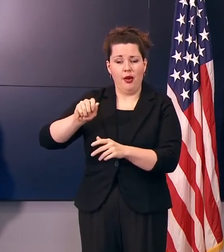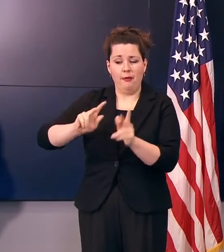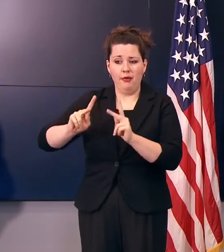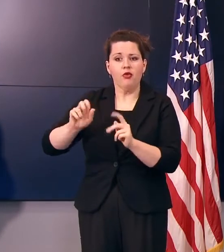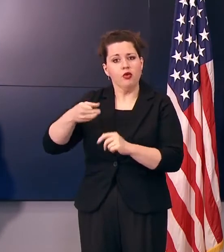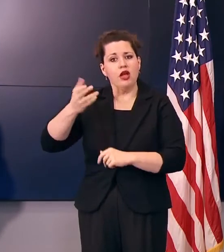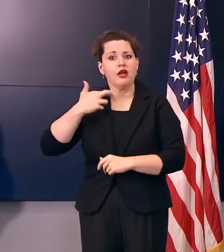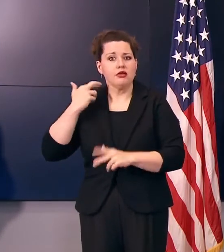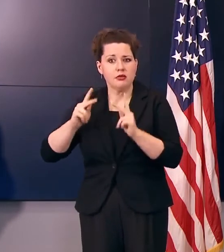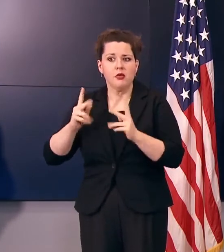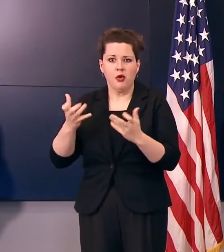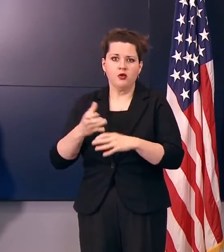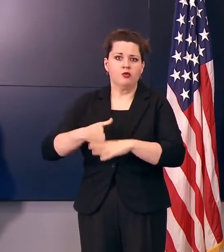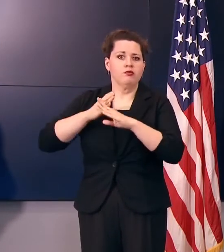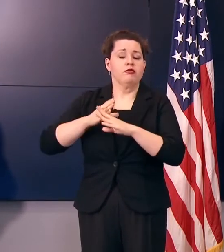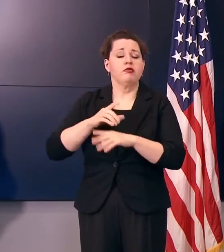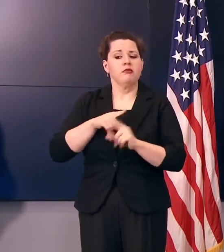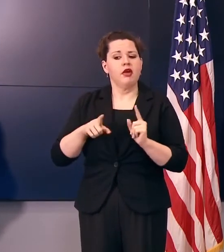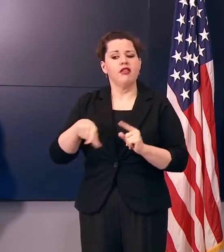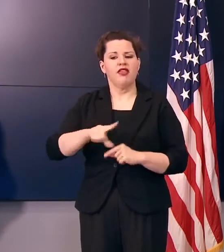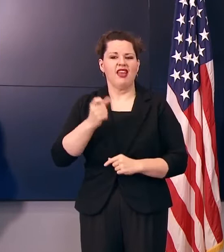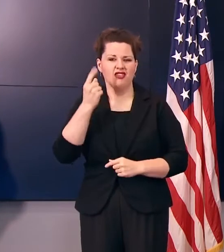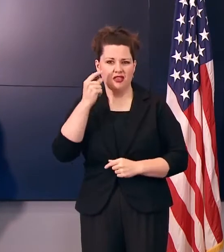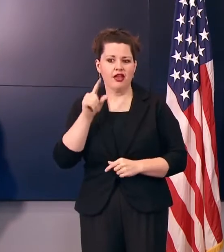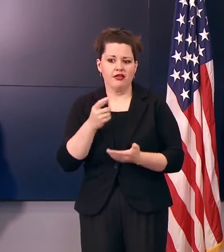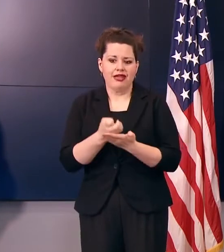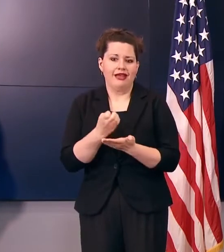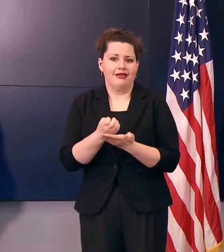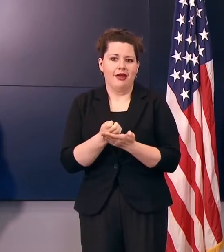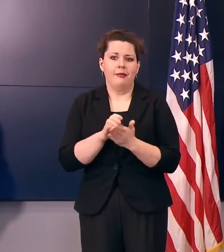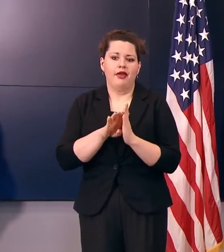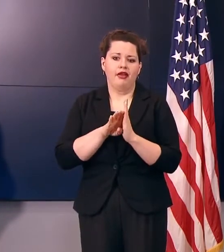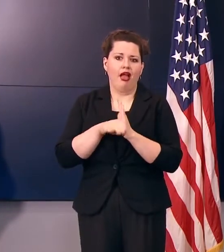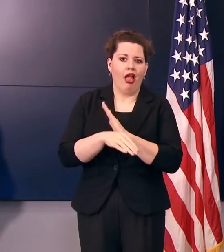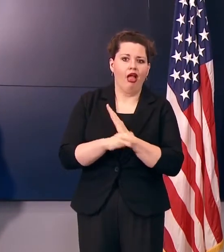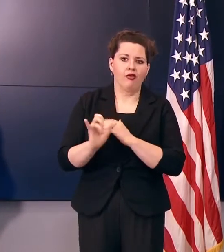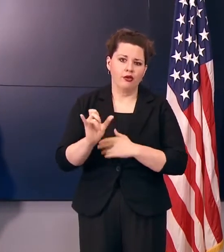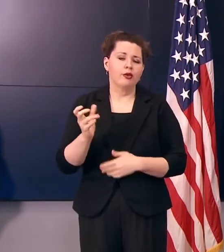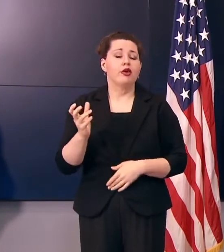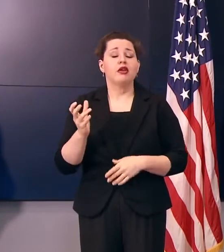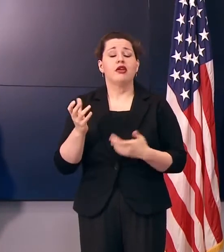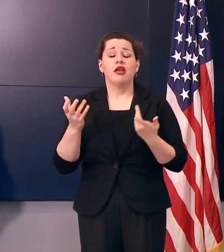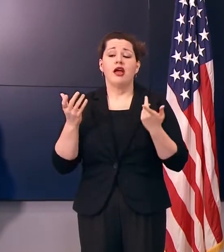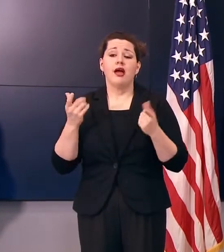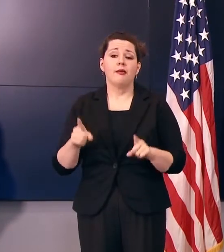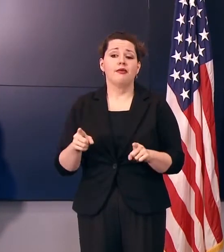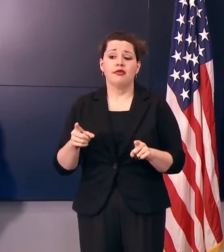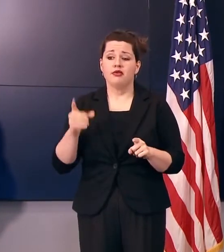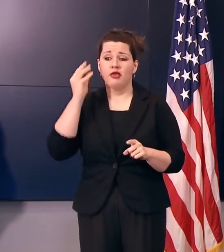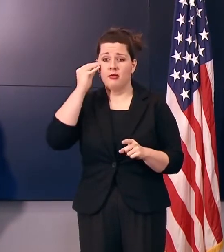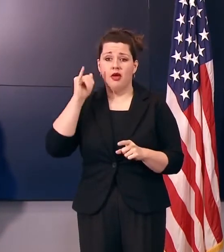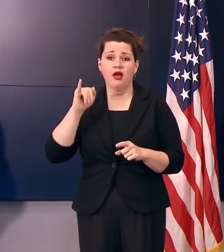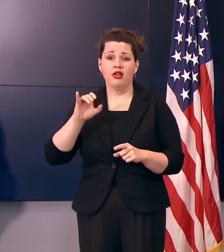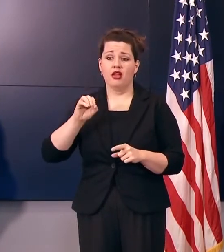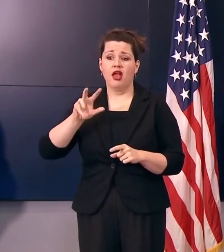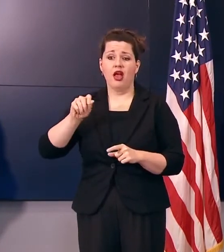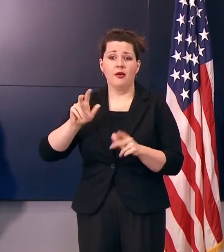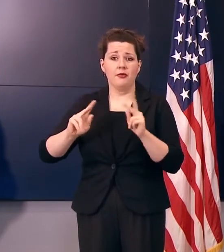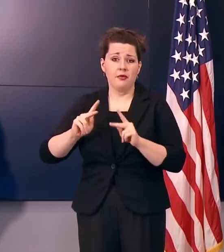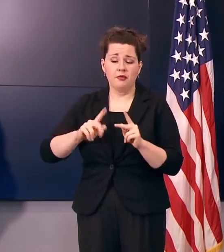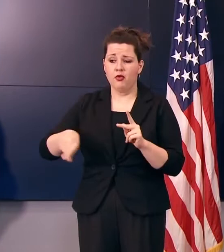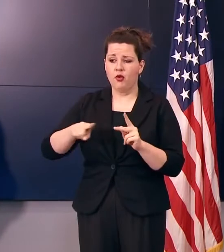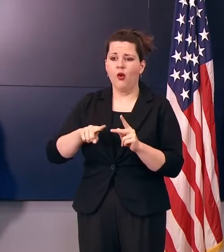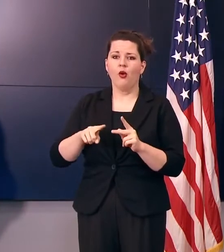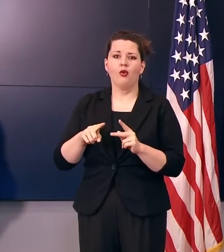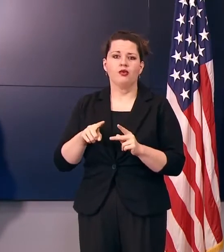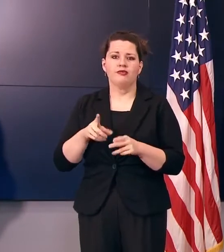more vulnerable. But they understand that there's also an economic side of this too. I mean, when you think about Iowans in those 15, you know, the Main Street